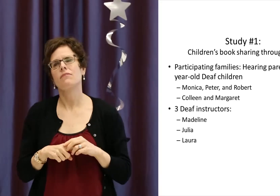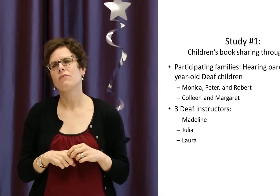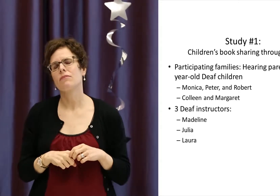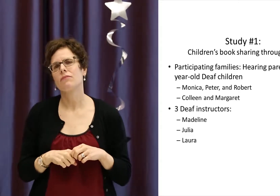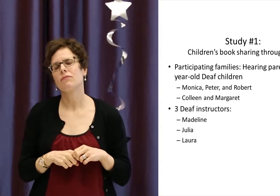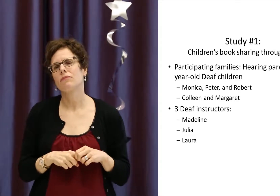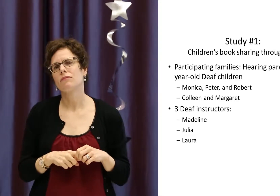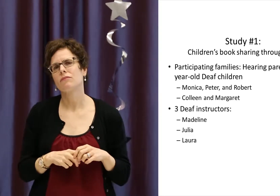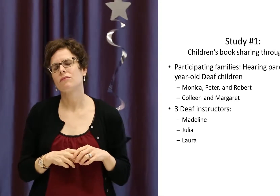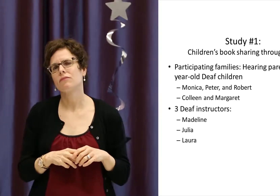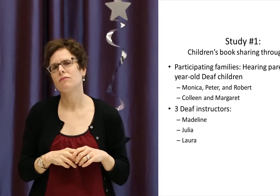hearing child.